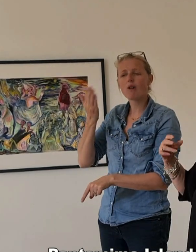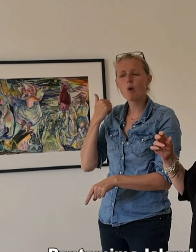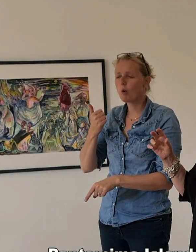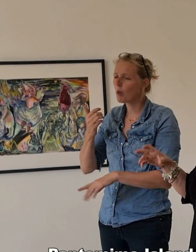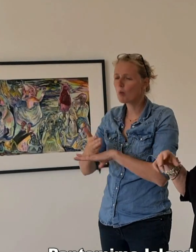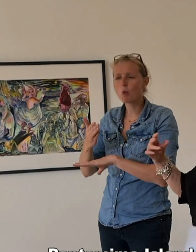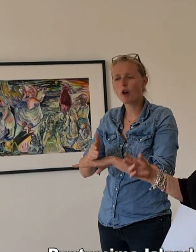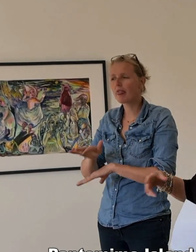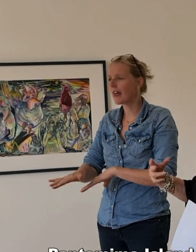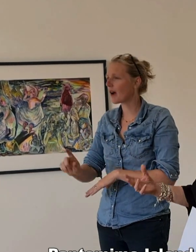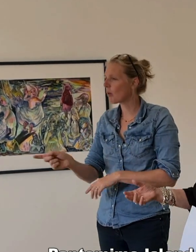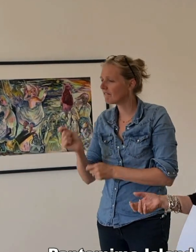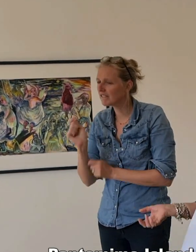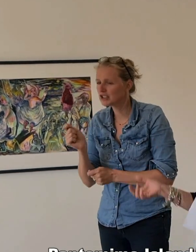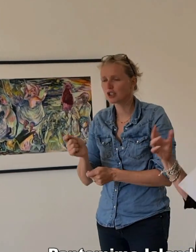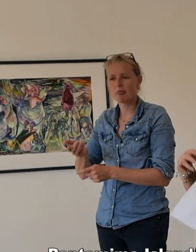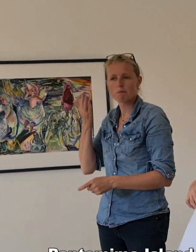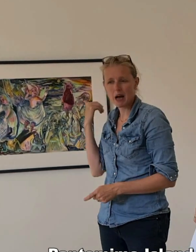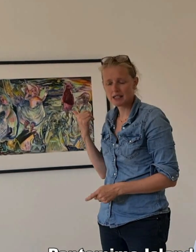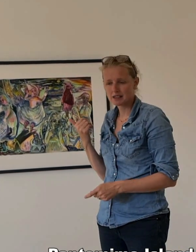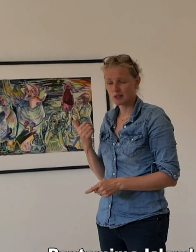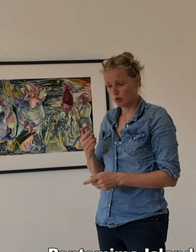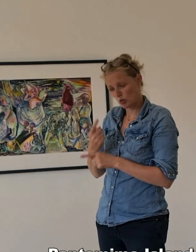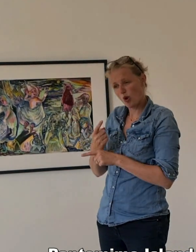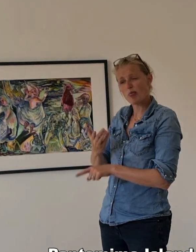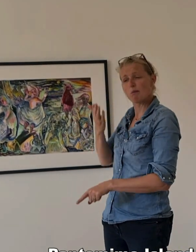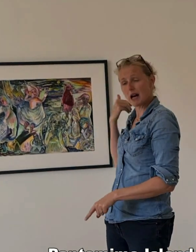You know, so that's the past. But there's also a lot of things about hope. Let's go. Let's Let's